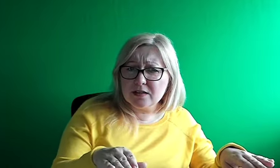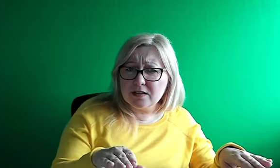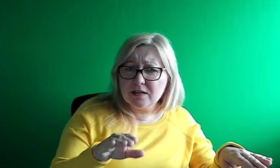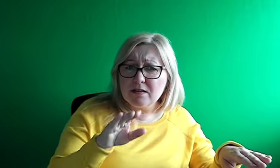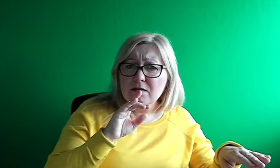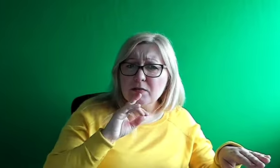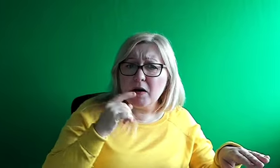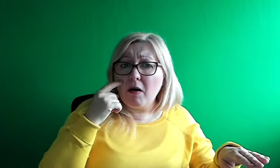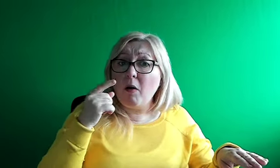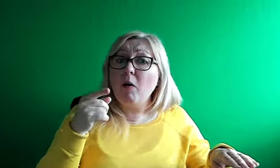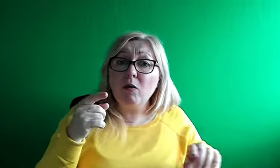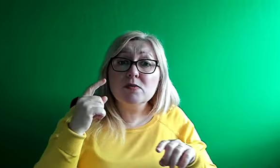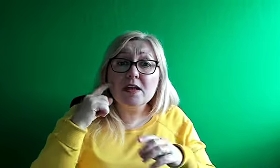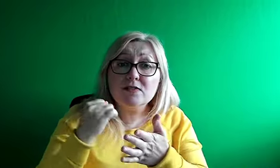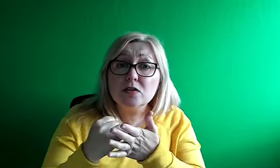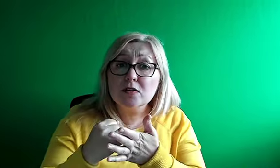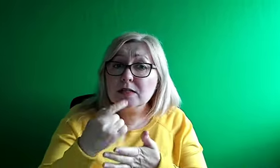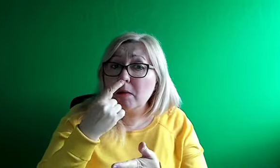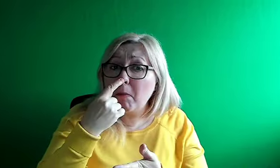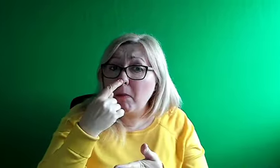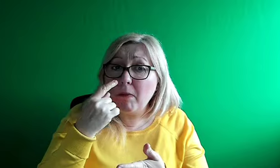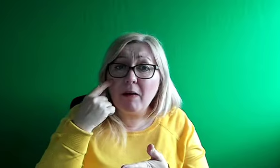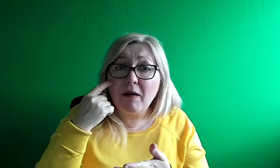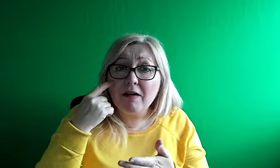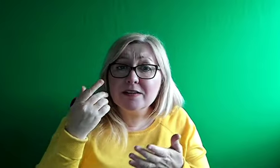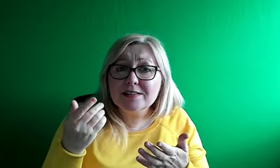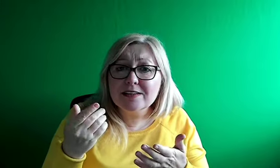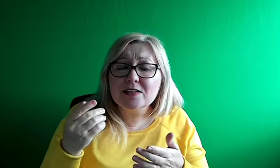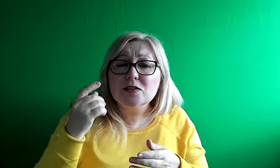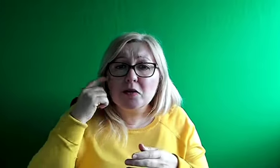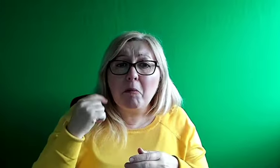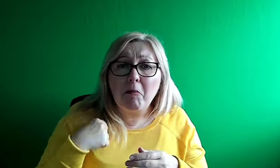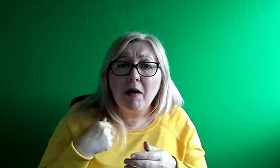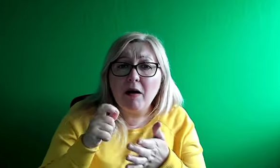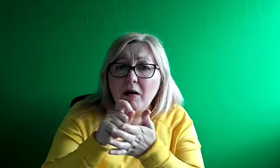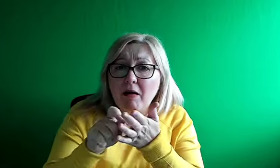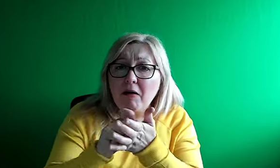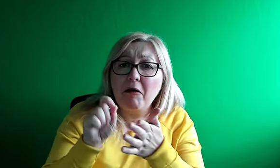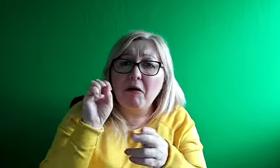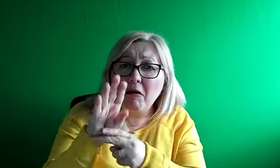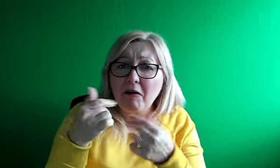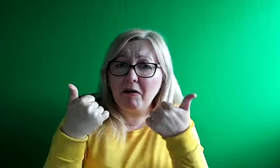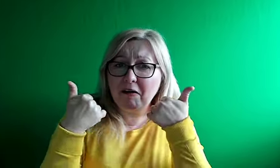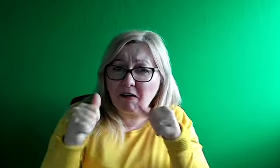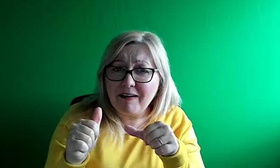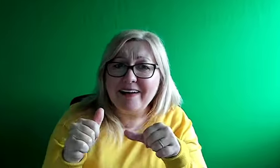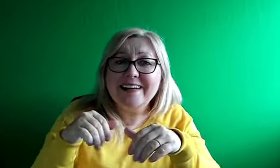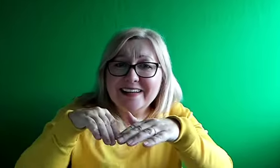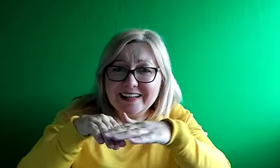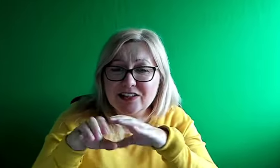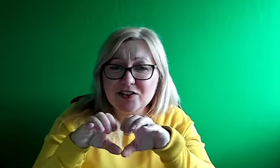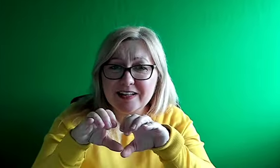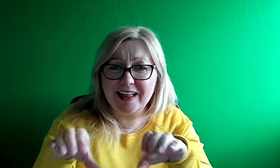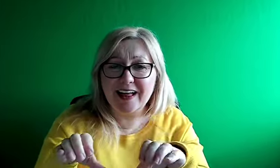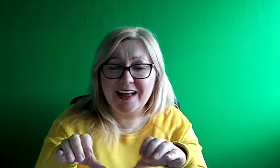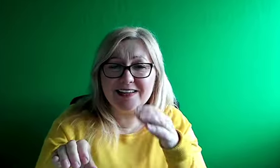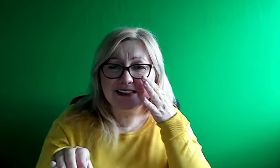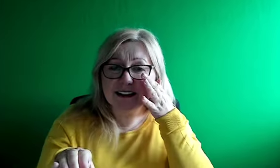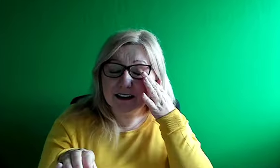and I guess I had a very different experience than my other class in college, so Monday to Friday, 9 to 5, you know, there's just no talking, you